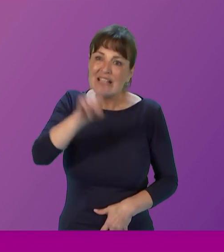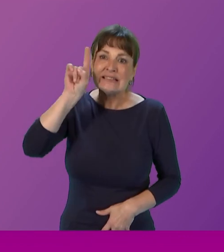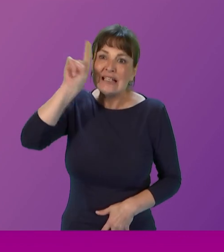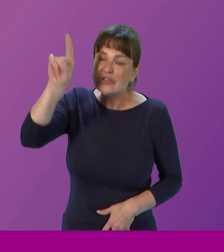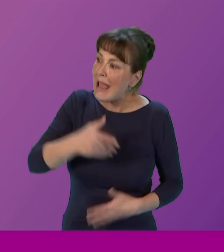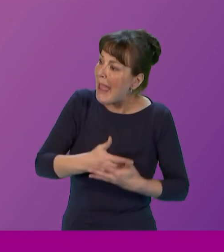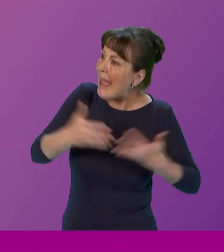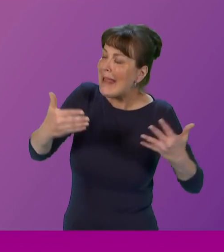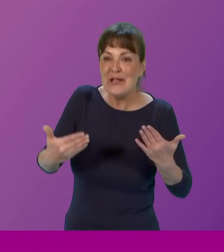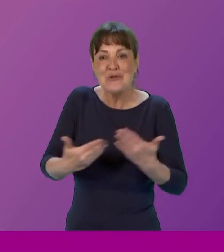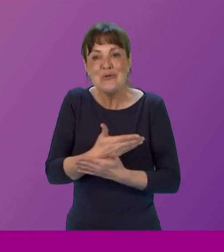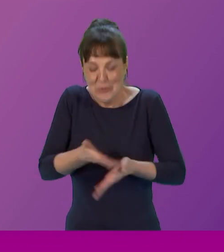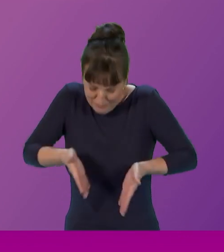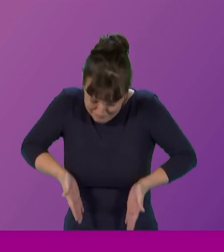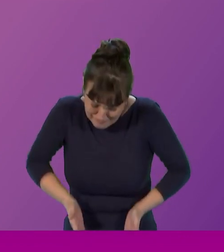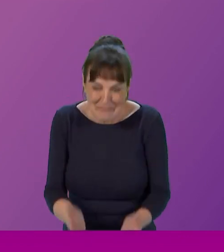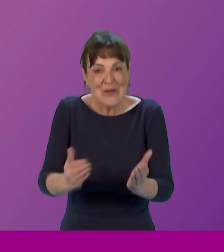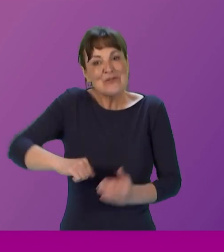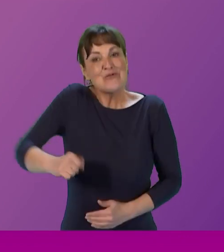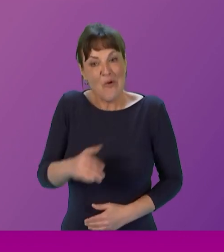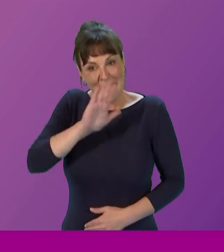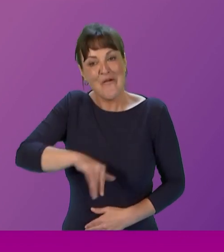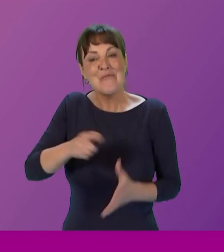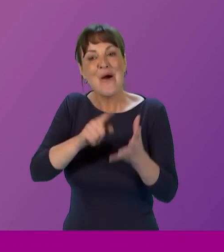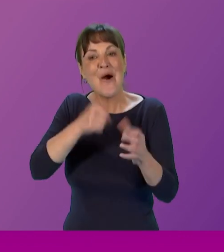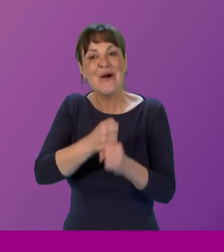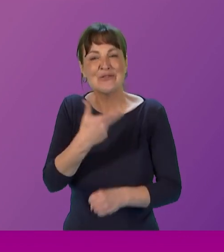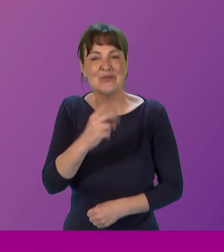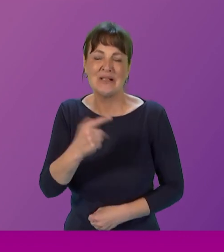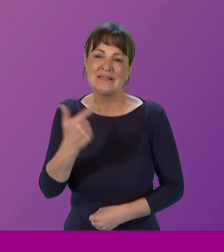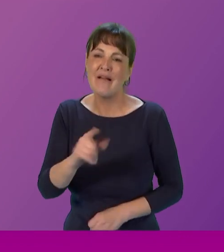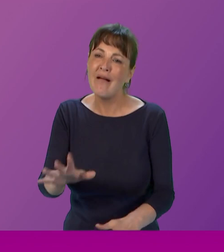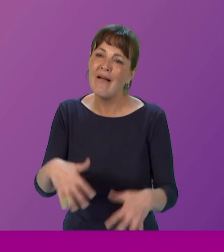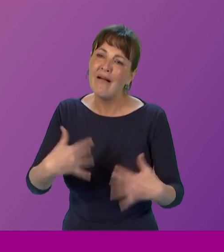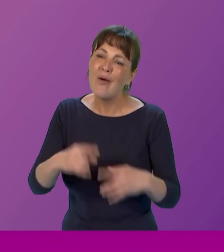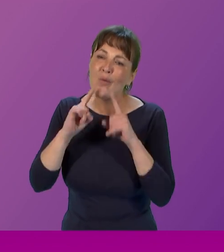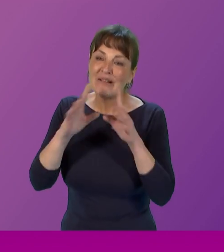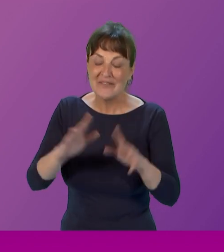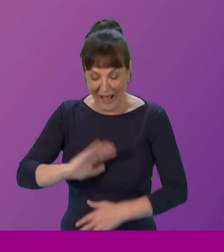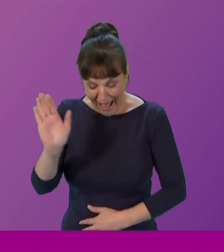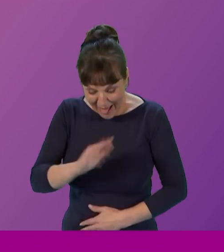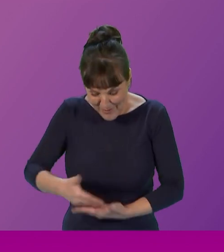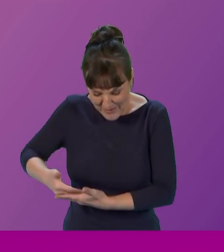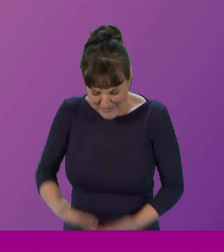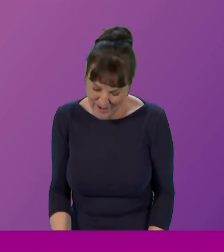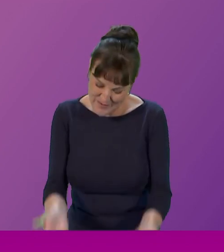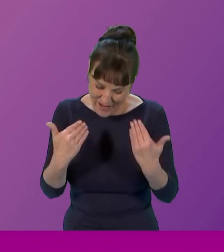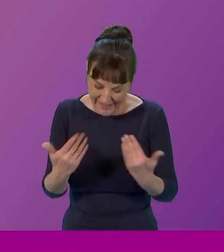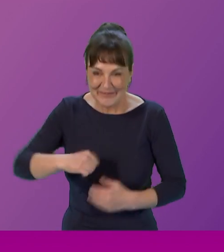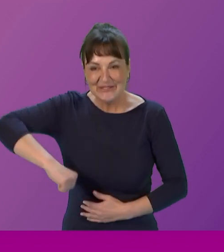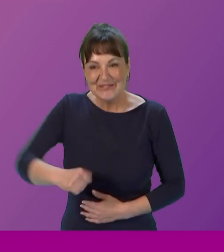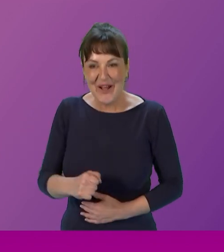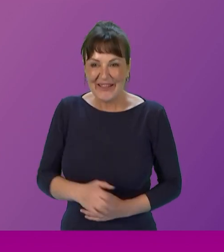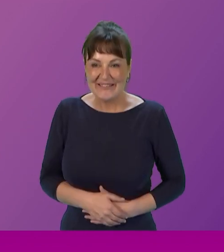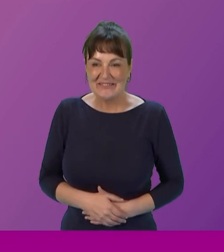new born scot from august 2017. how wonderful to be able to say hello baby welcome to scotland